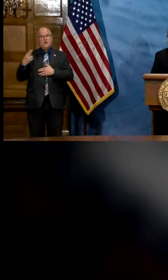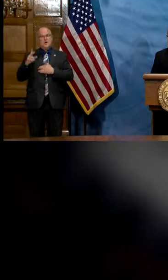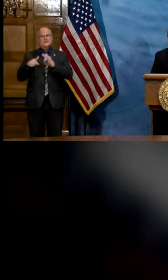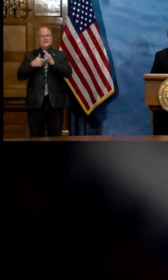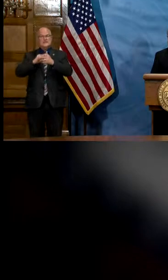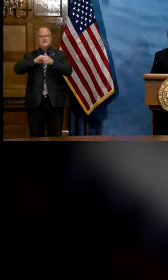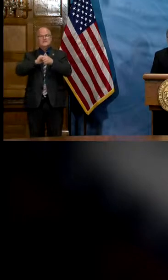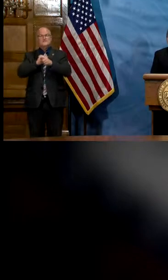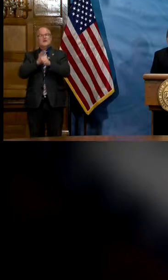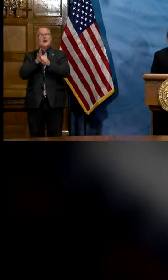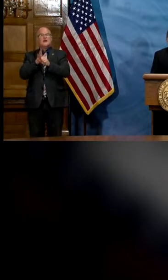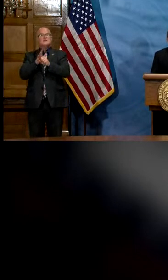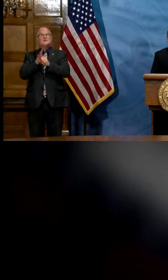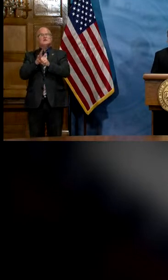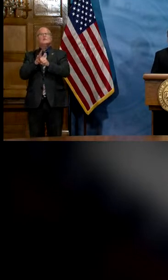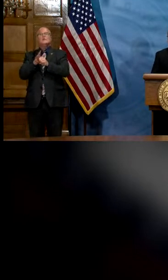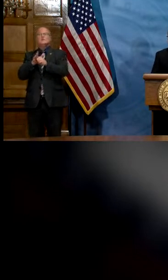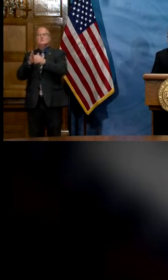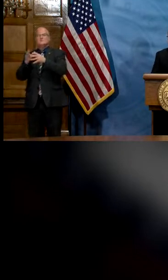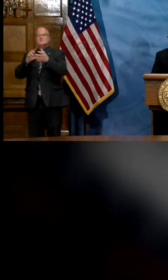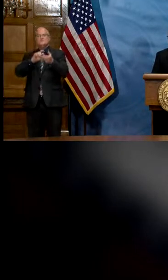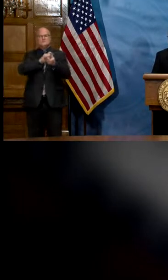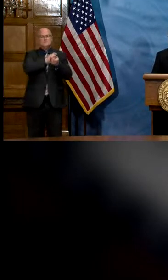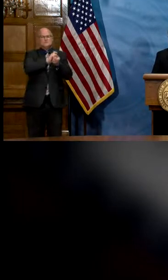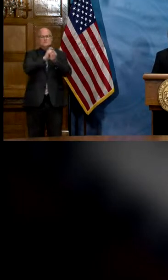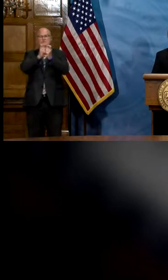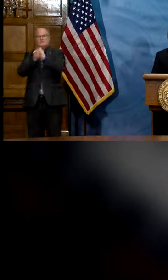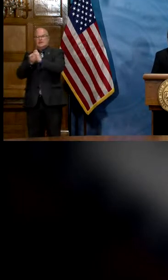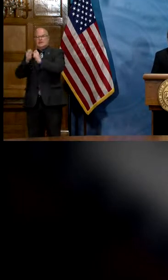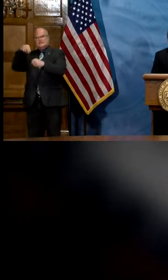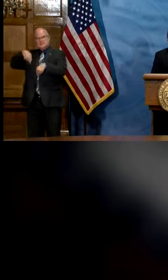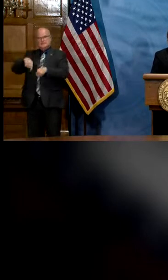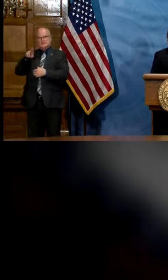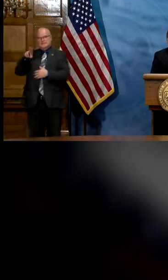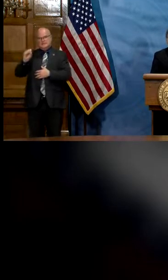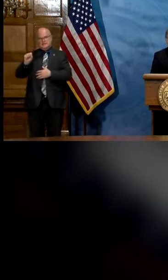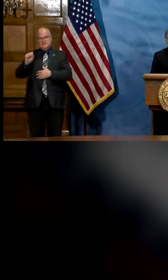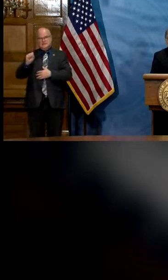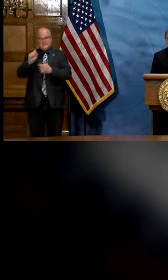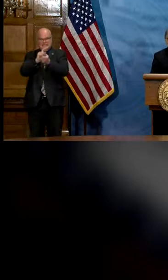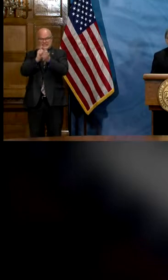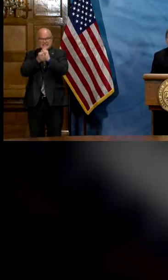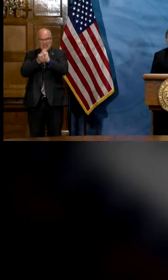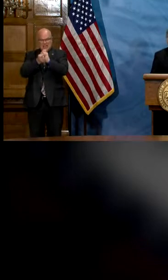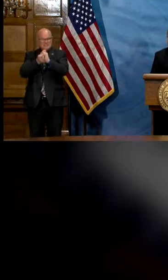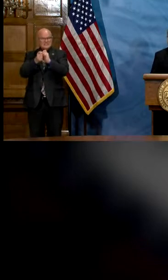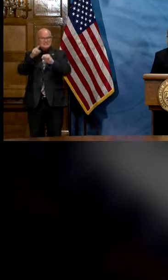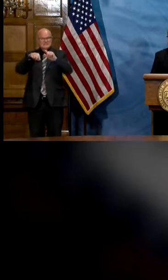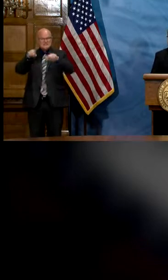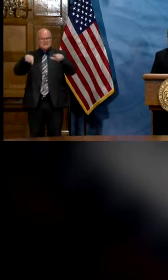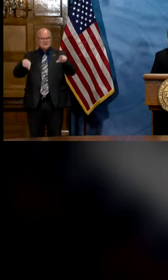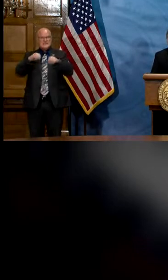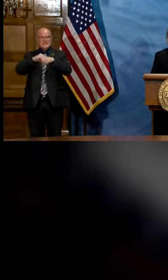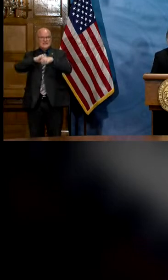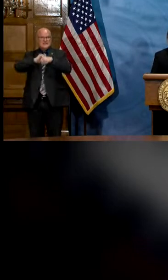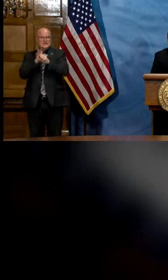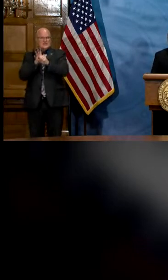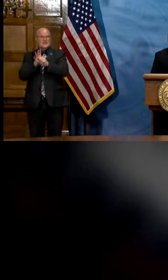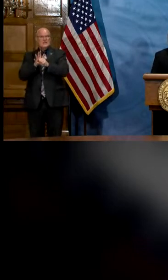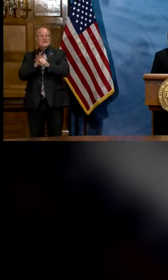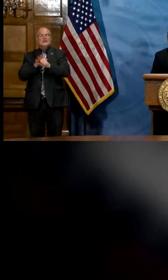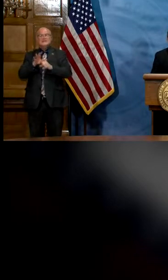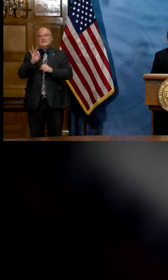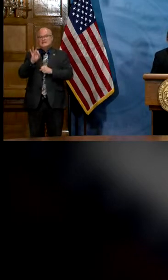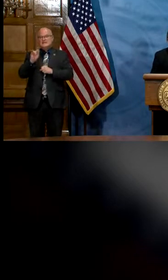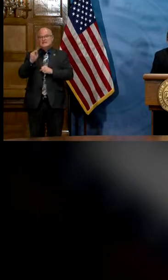this virus will be the predominant virus uh in the united states um these changes these variants um have different degrees of fitness